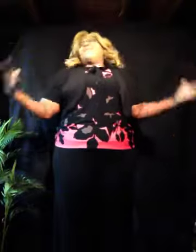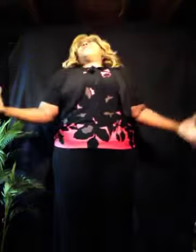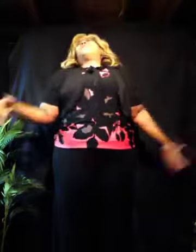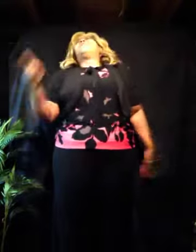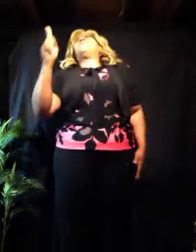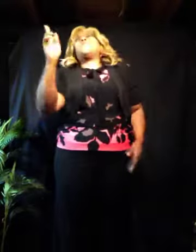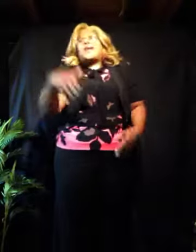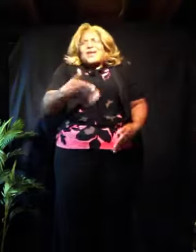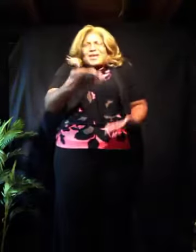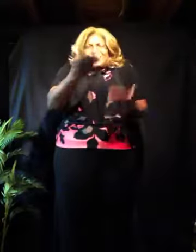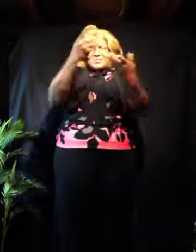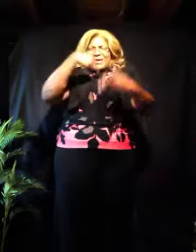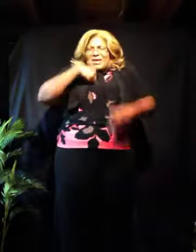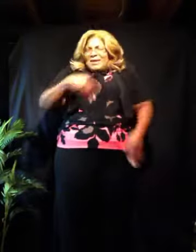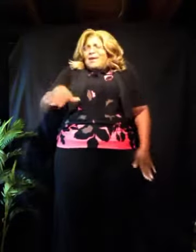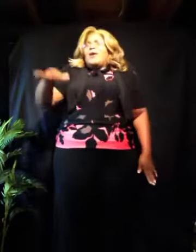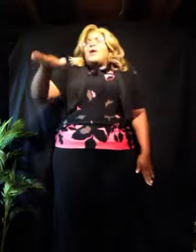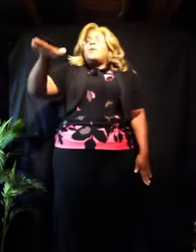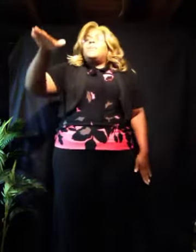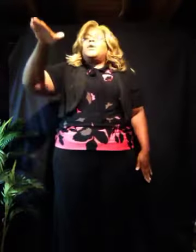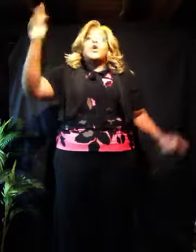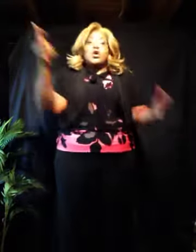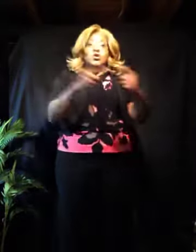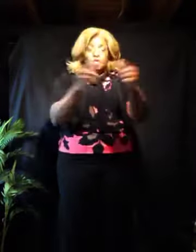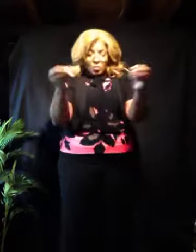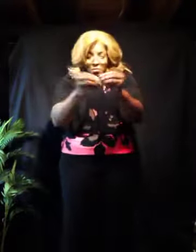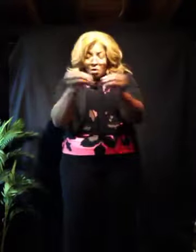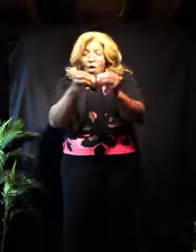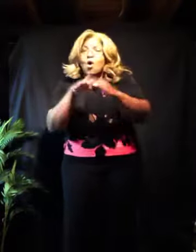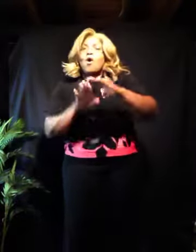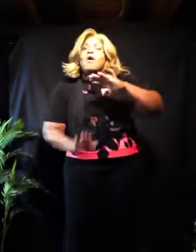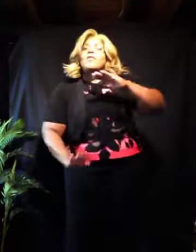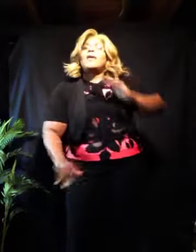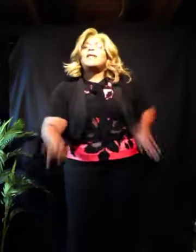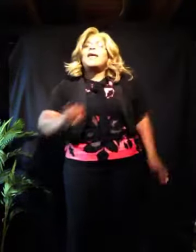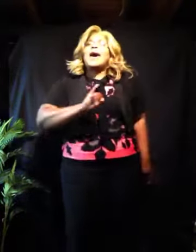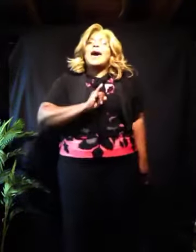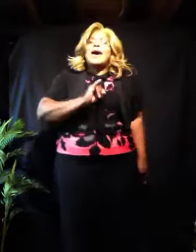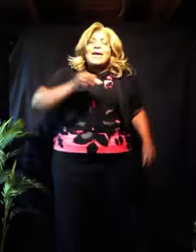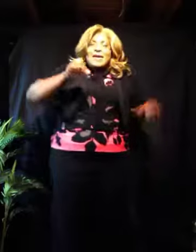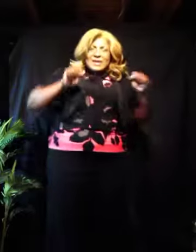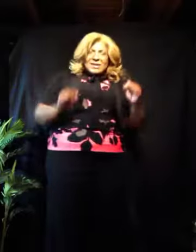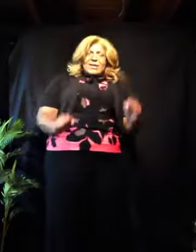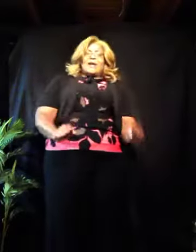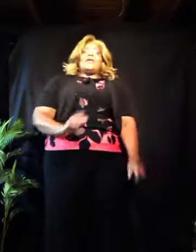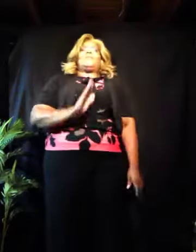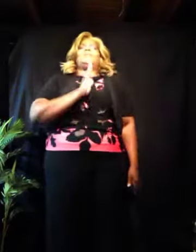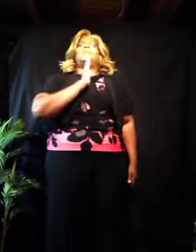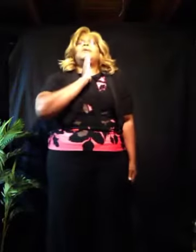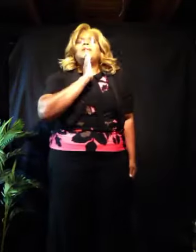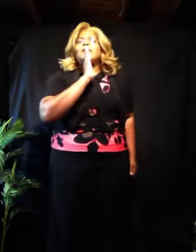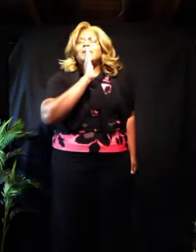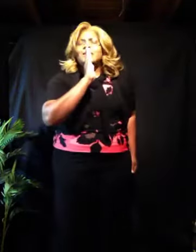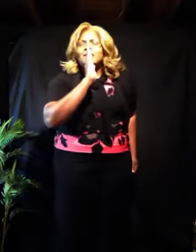You've raised me up to more than I can believe